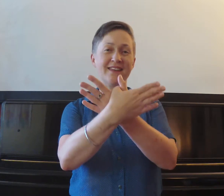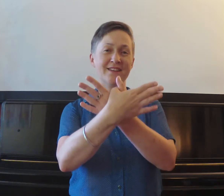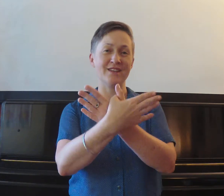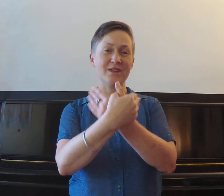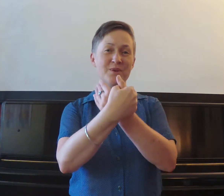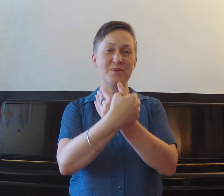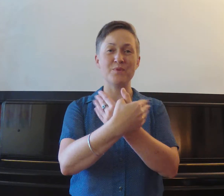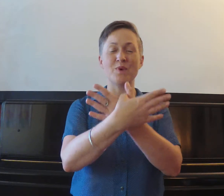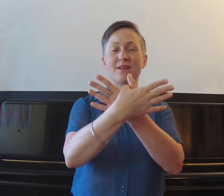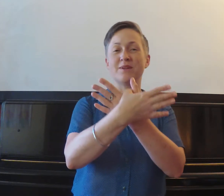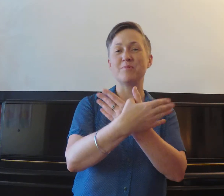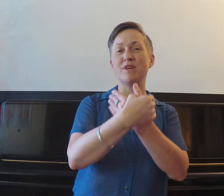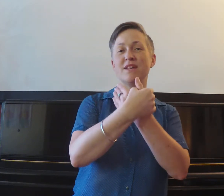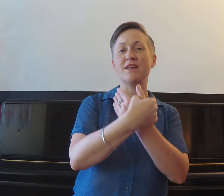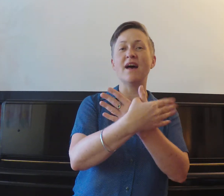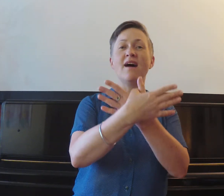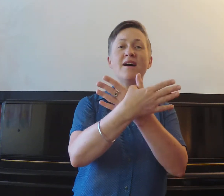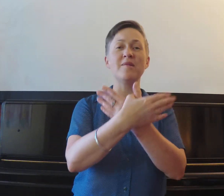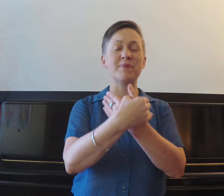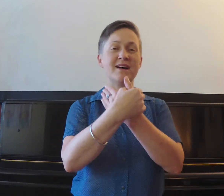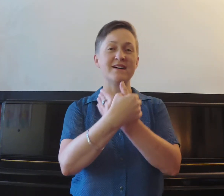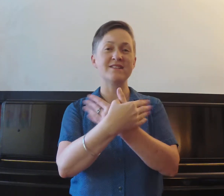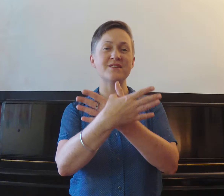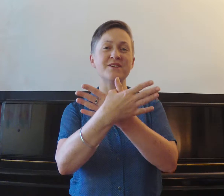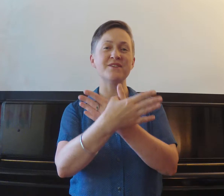you will be a butterfly